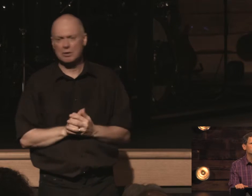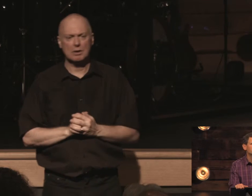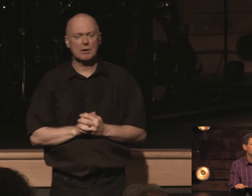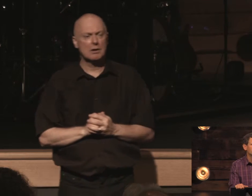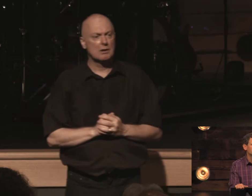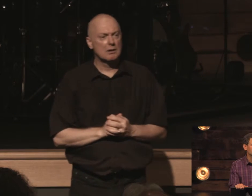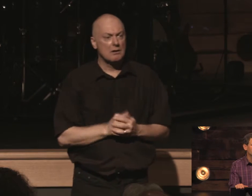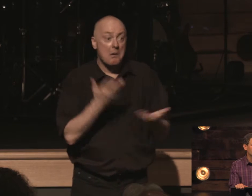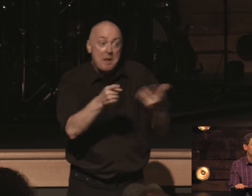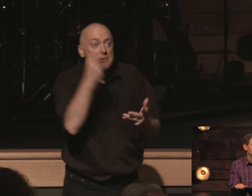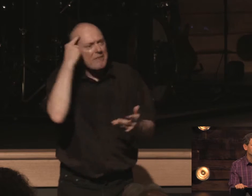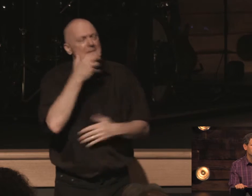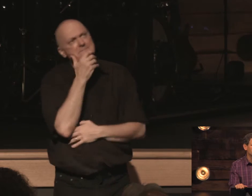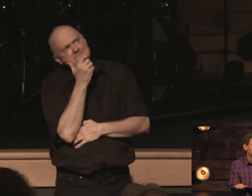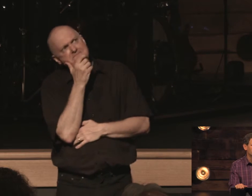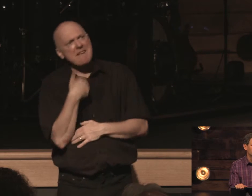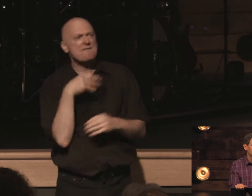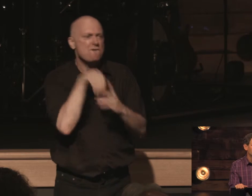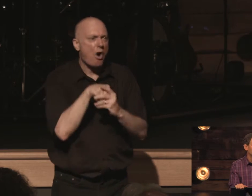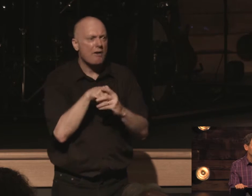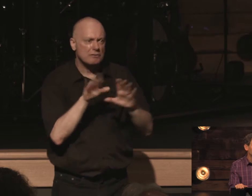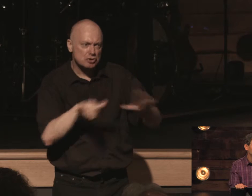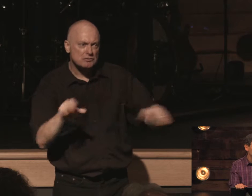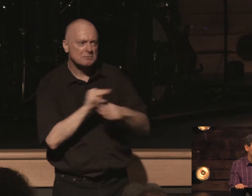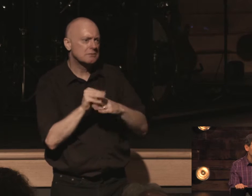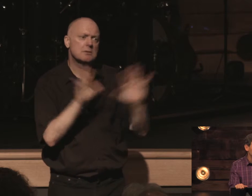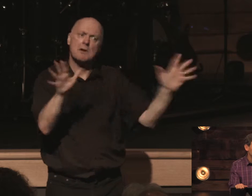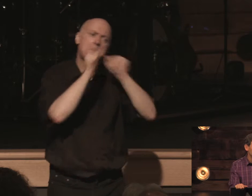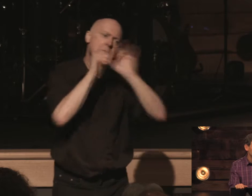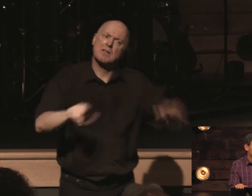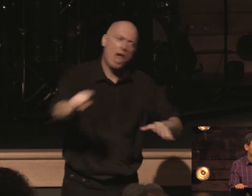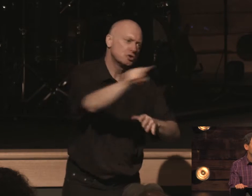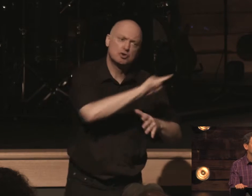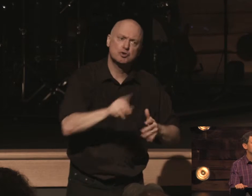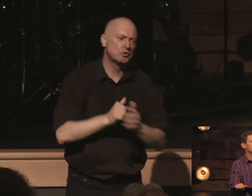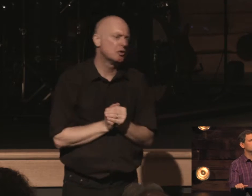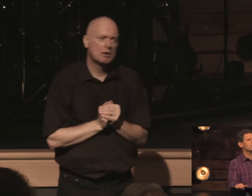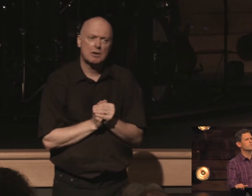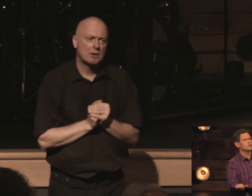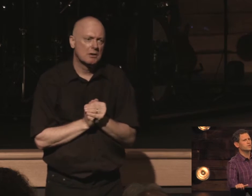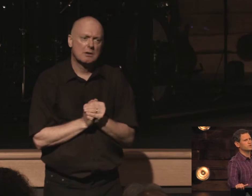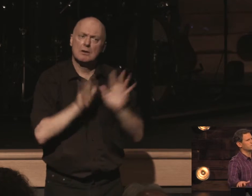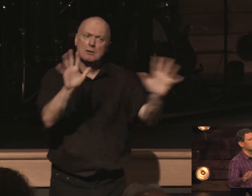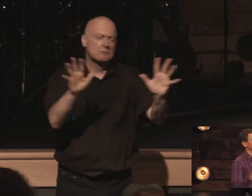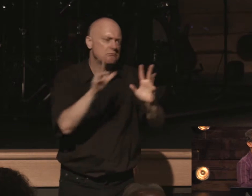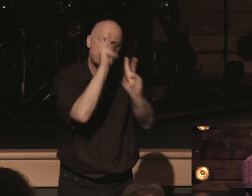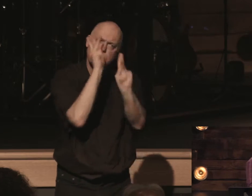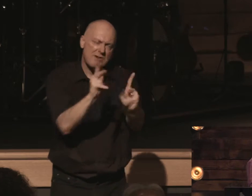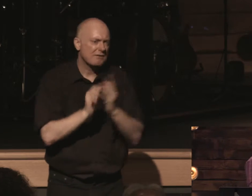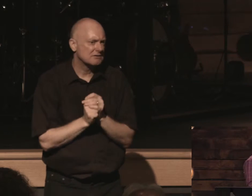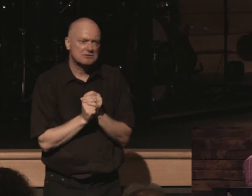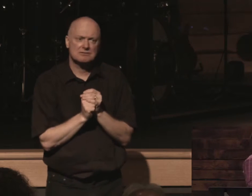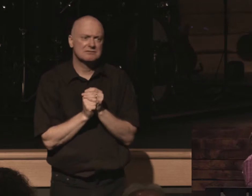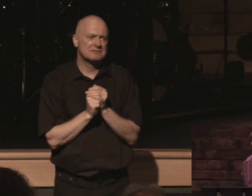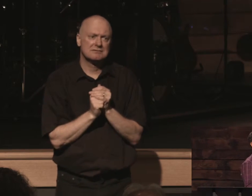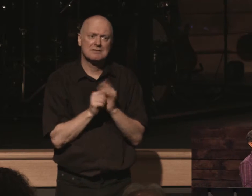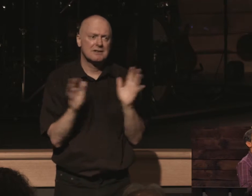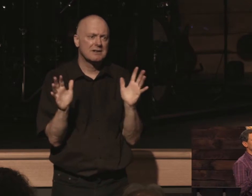considering serving in harvest kids bless you there are few greater privileges and you got to see it for what it is there are few greater